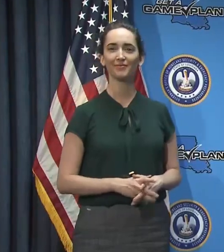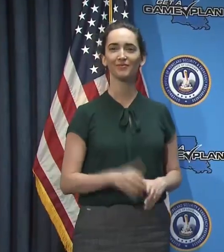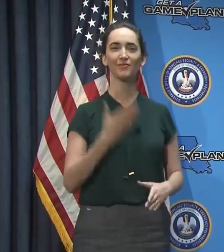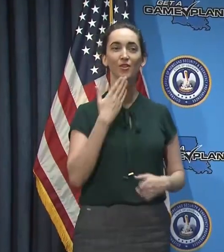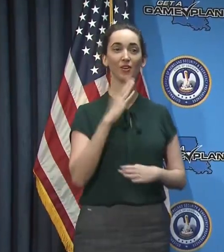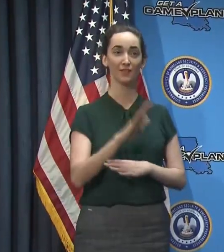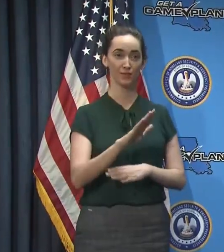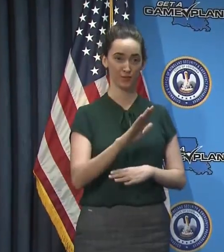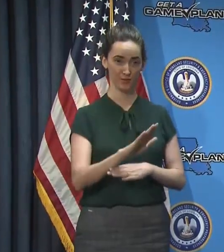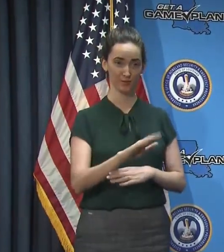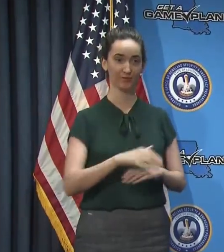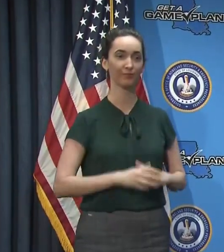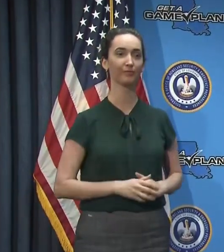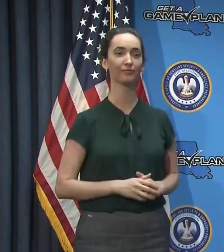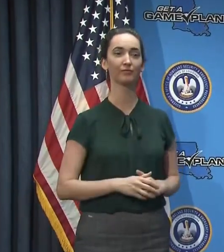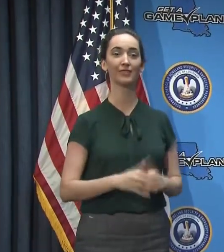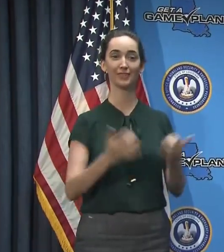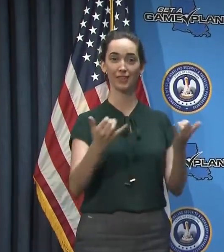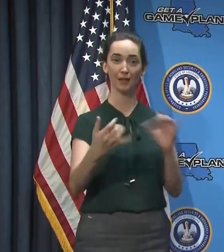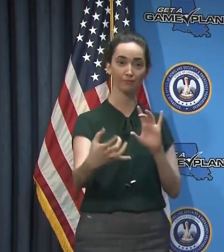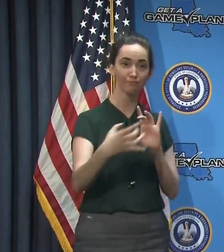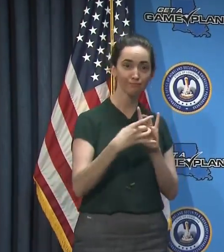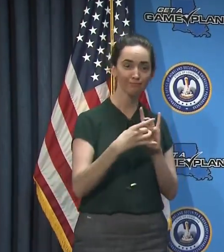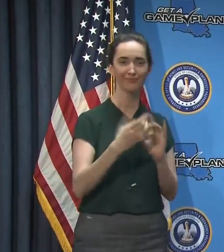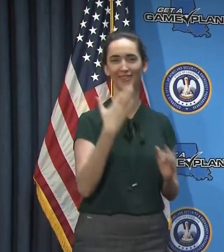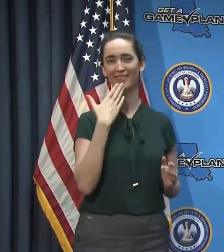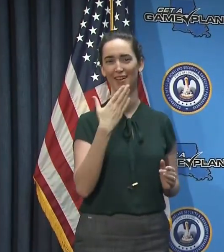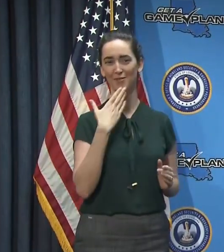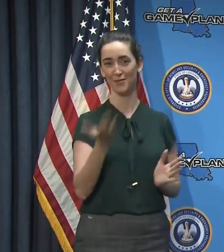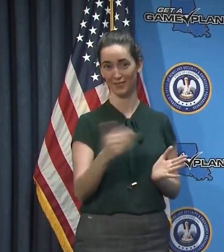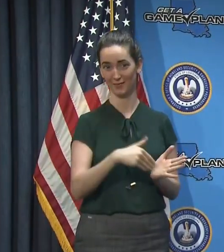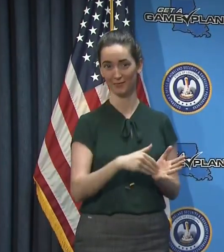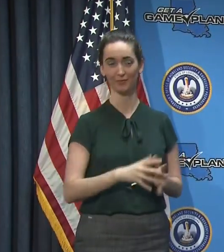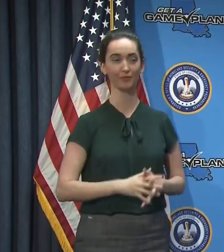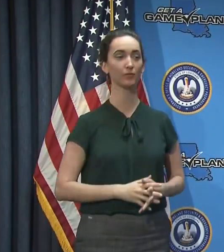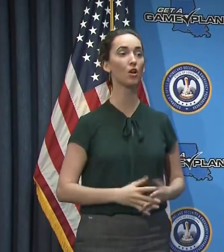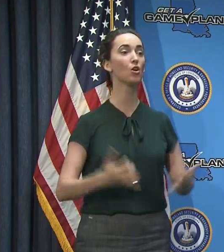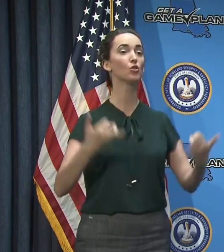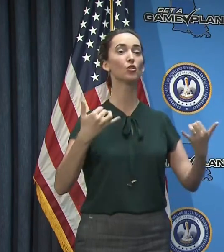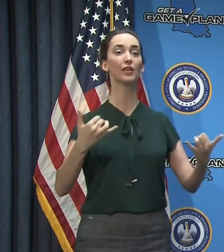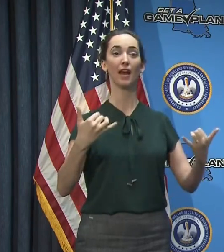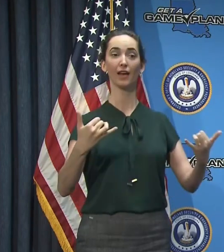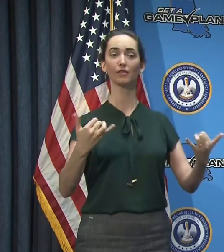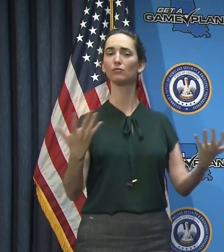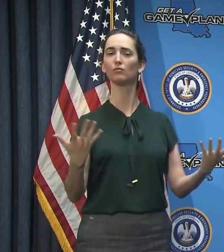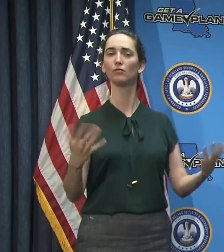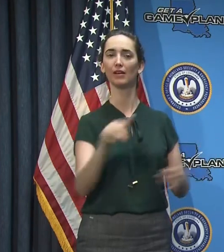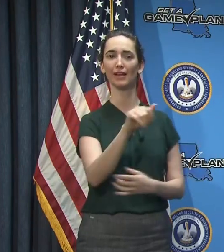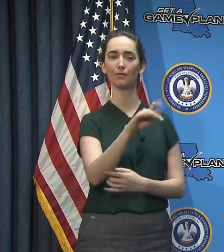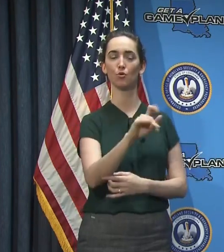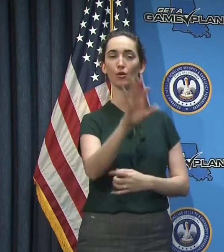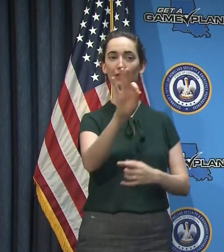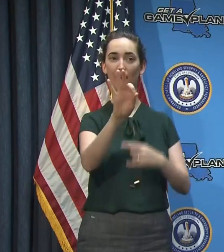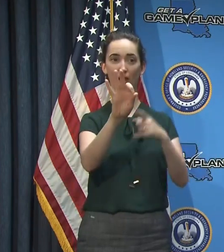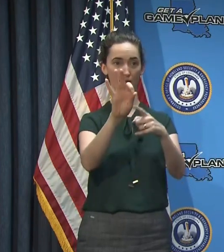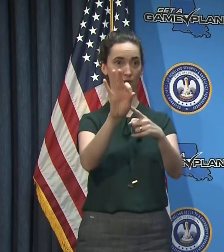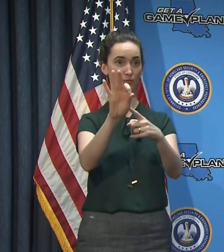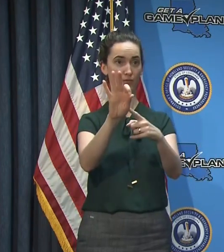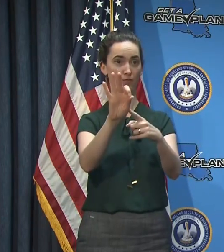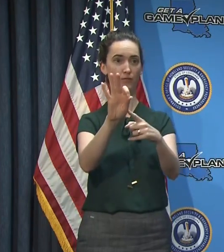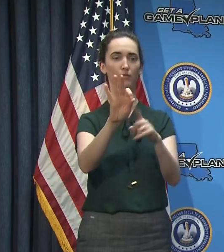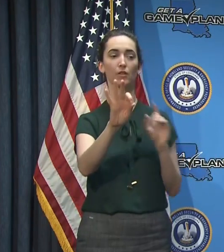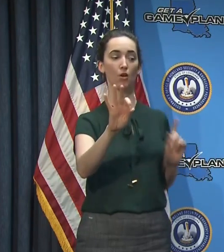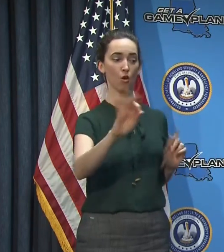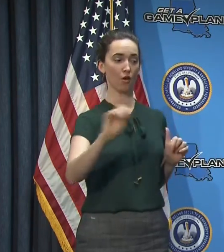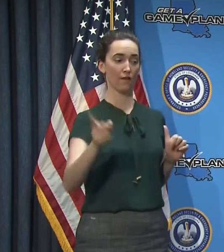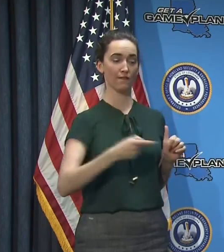Thank you for joining us again today. Today is April the 9th, exactly one month since we announced